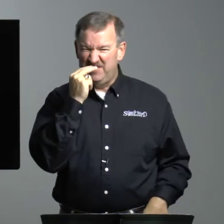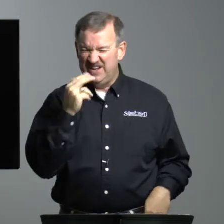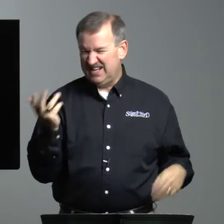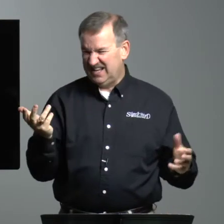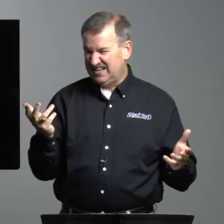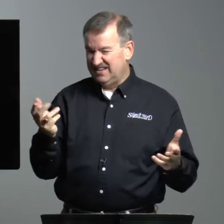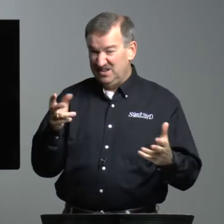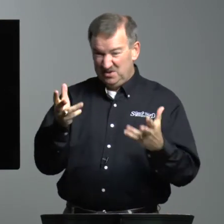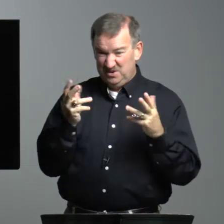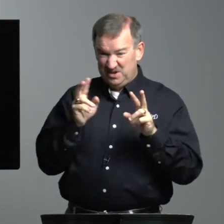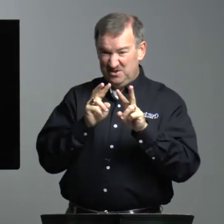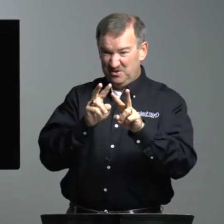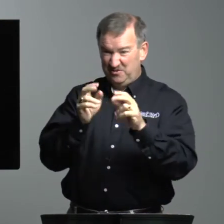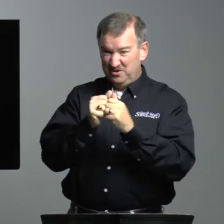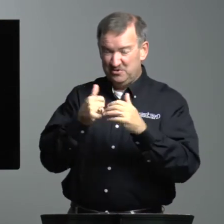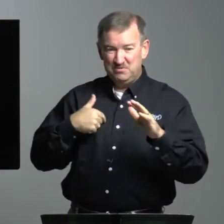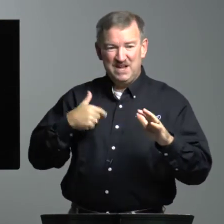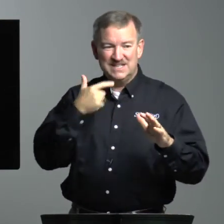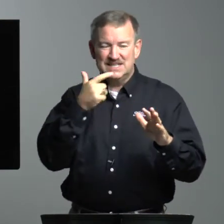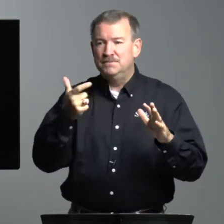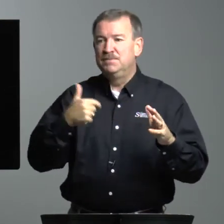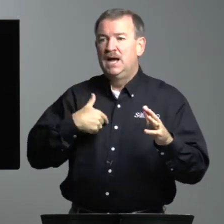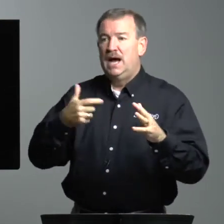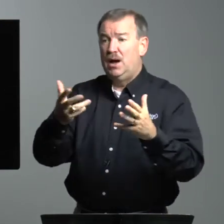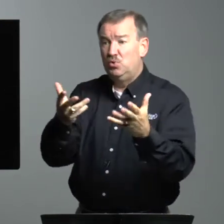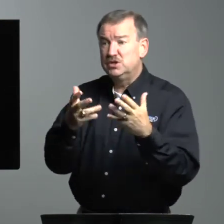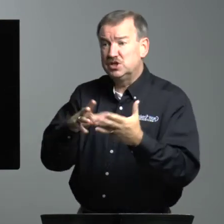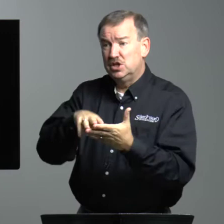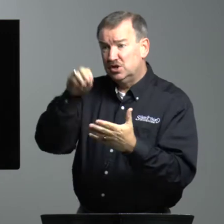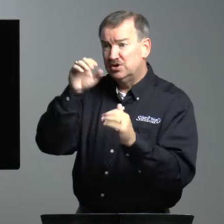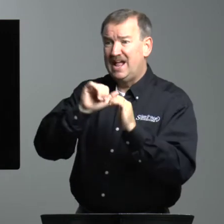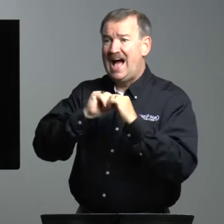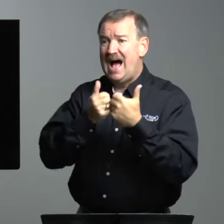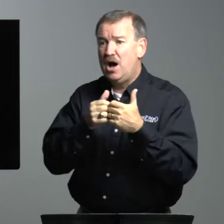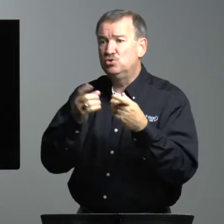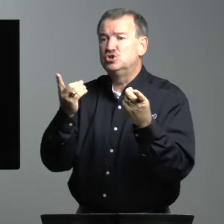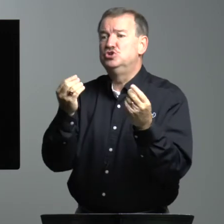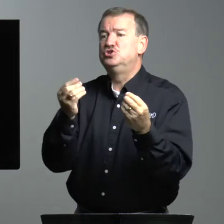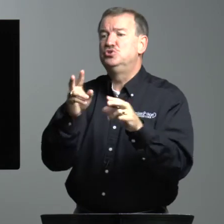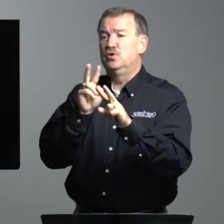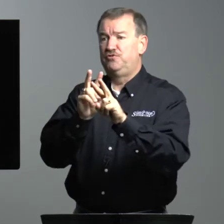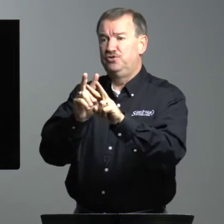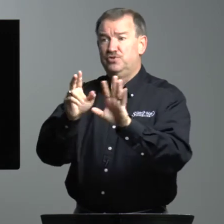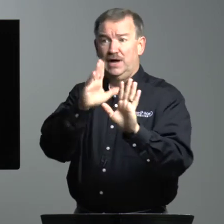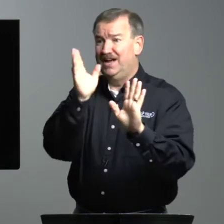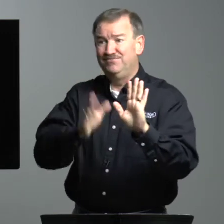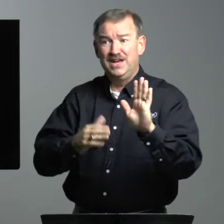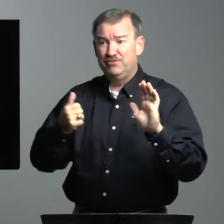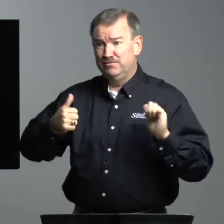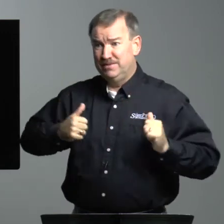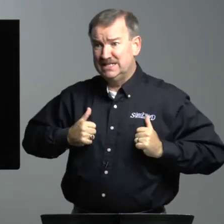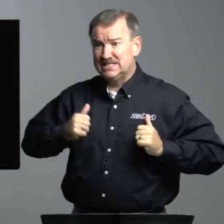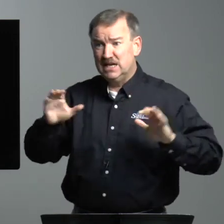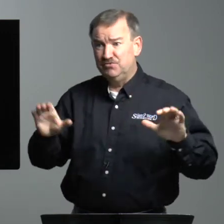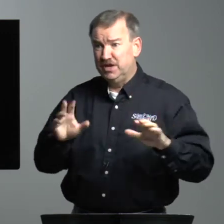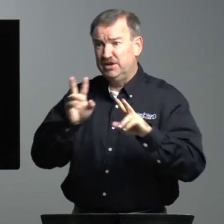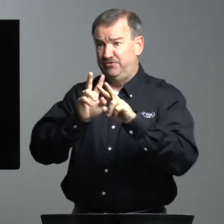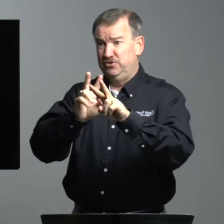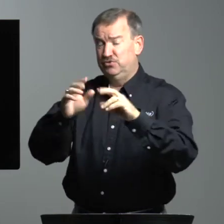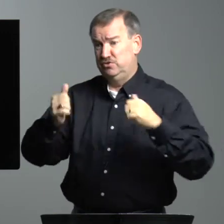funny, like you want to go to a funeral with me? I said, I want to learn how to do a funeral. I have never myself done a funeral